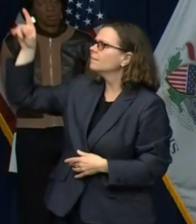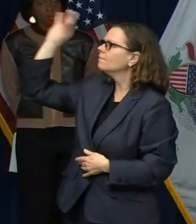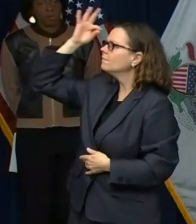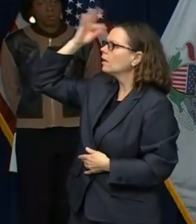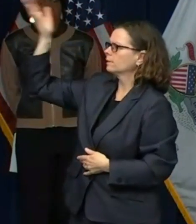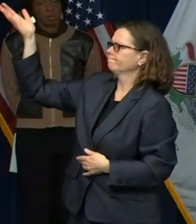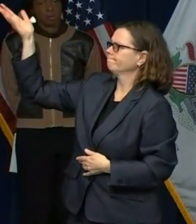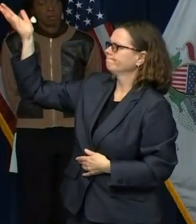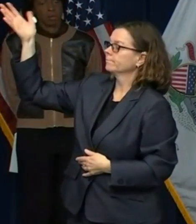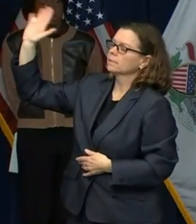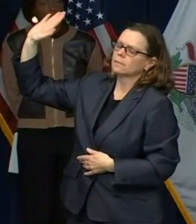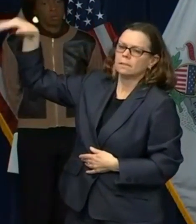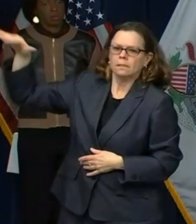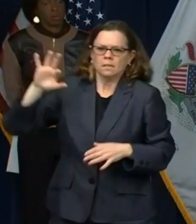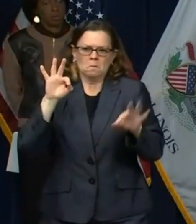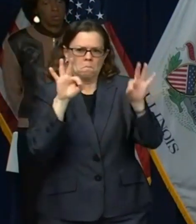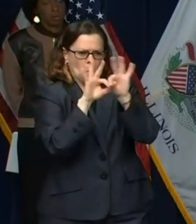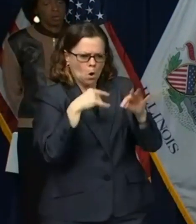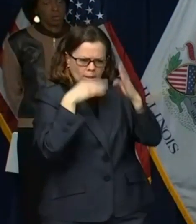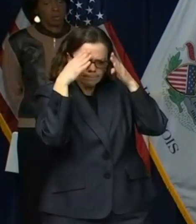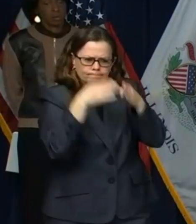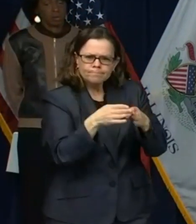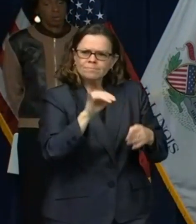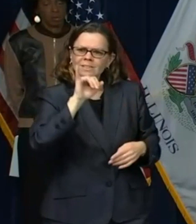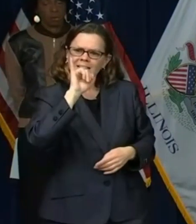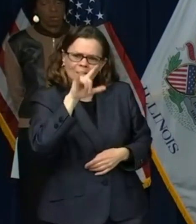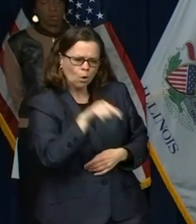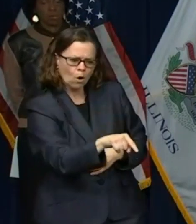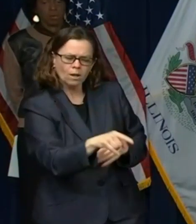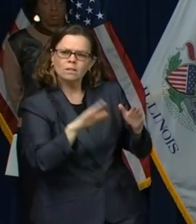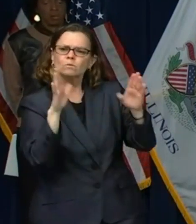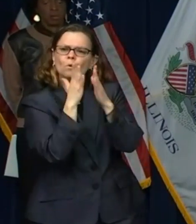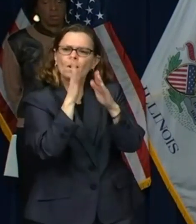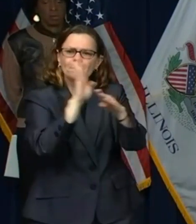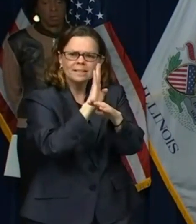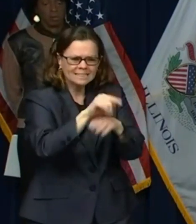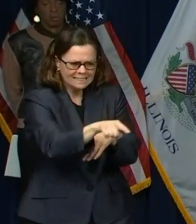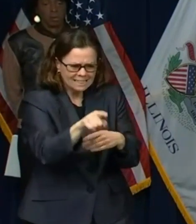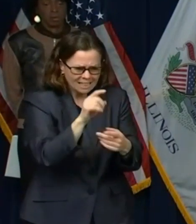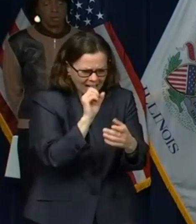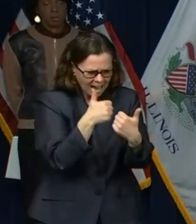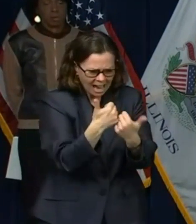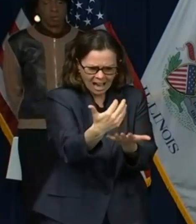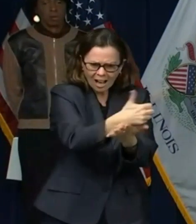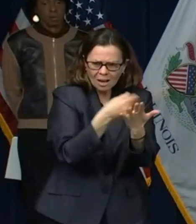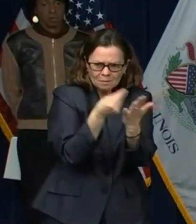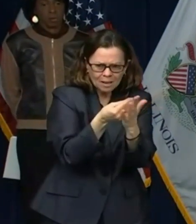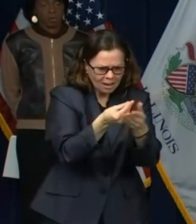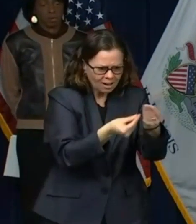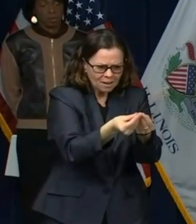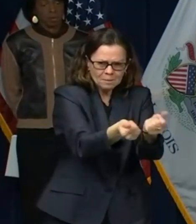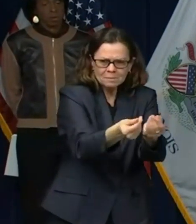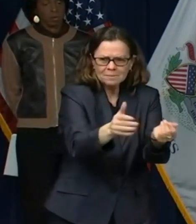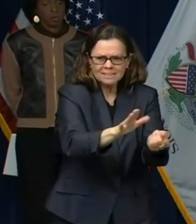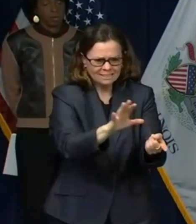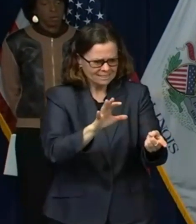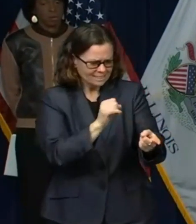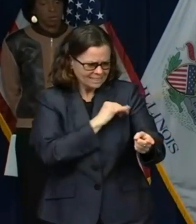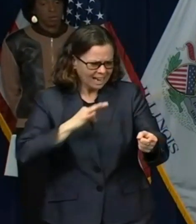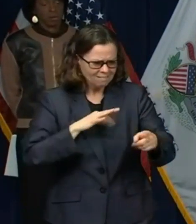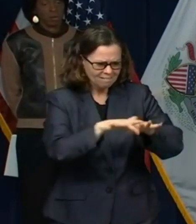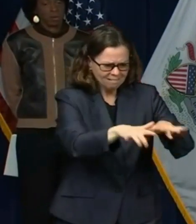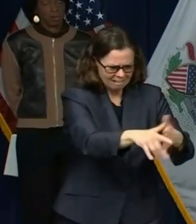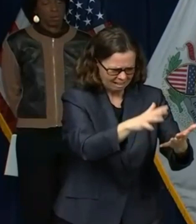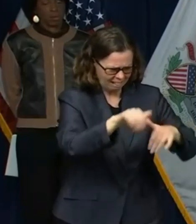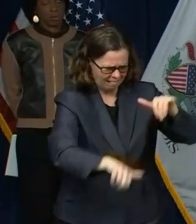have an accountant and don't have a lawyer on staff and so on, you know, to go get that federal PPP money. Those are the ones we